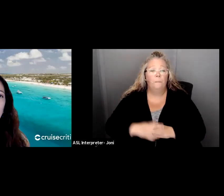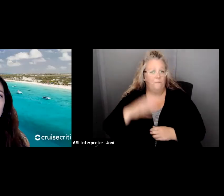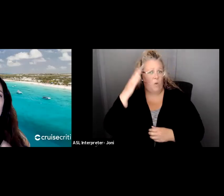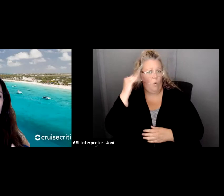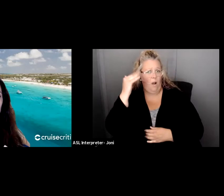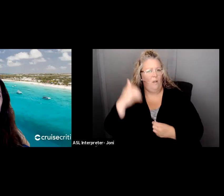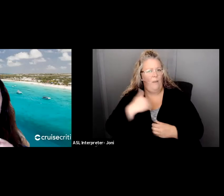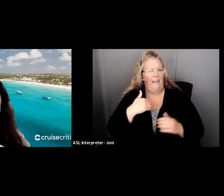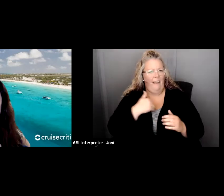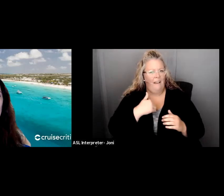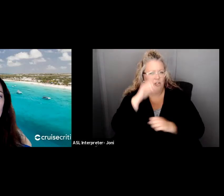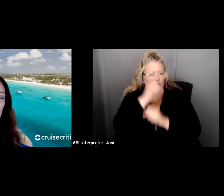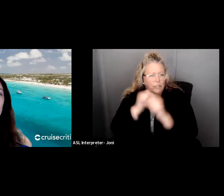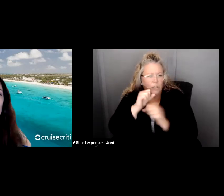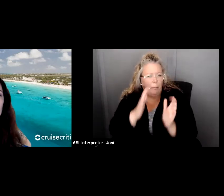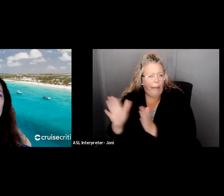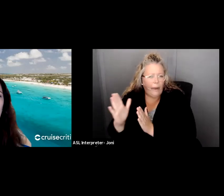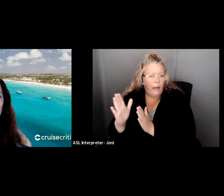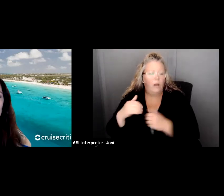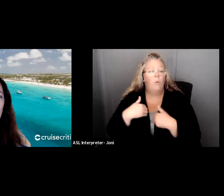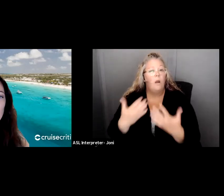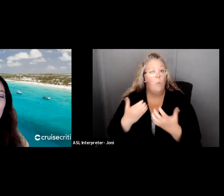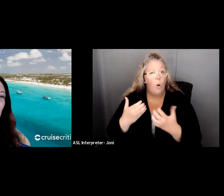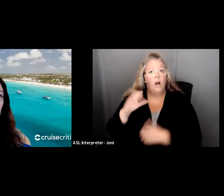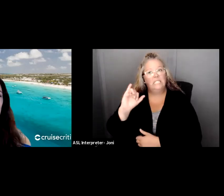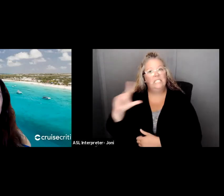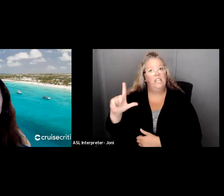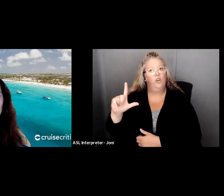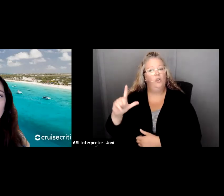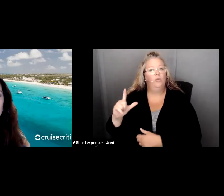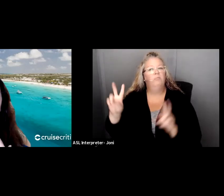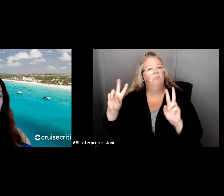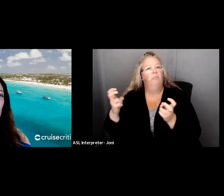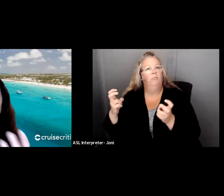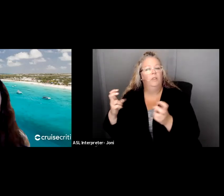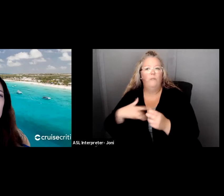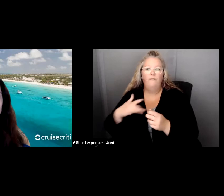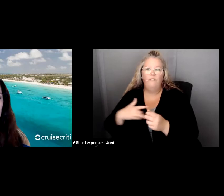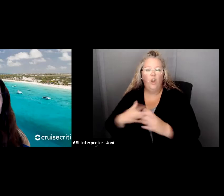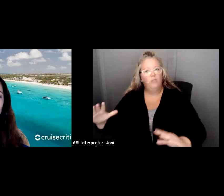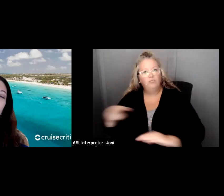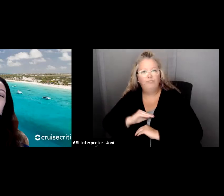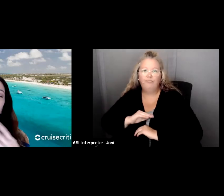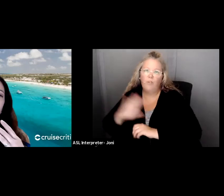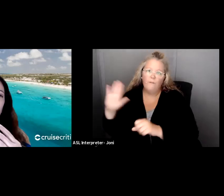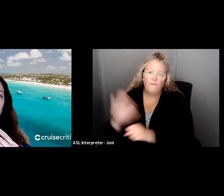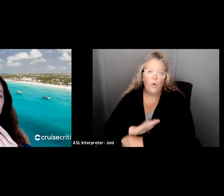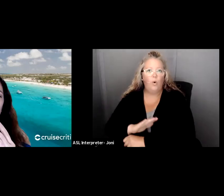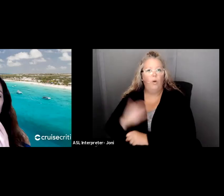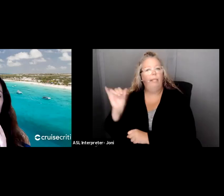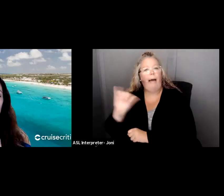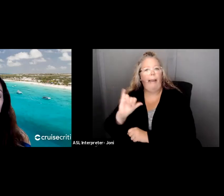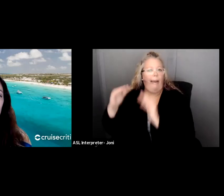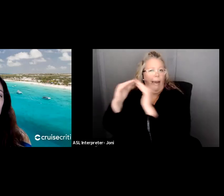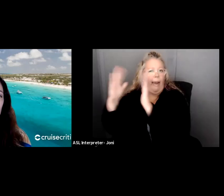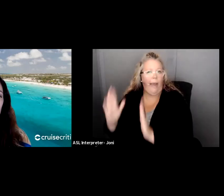want our CILs to be this fully finished house, to have the landscaping, the roof, everything inside done. And